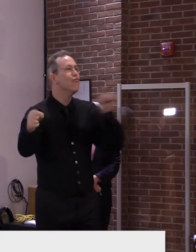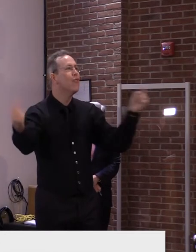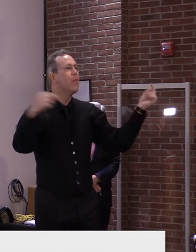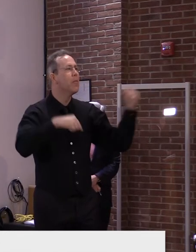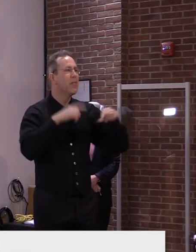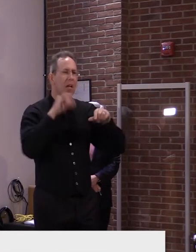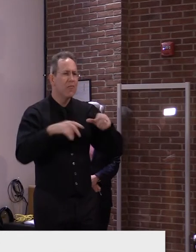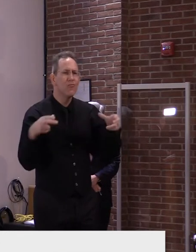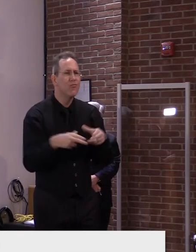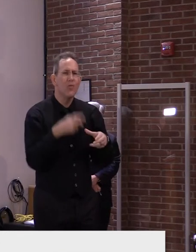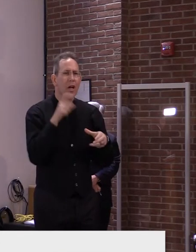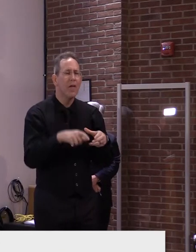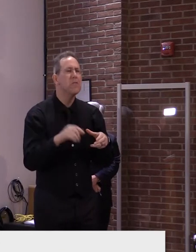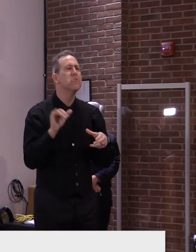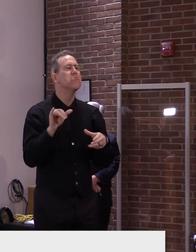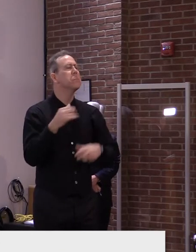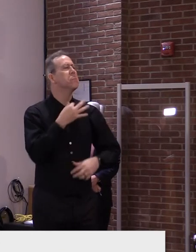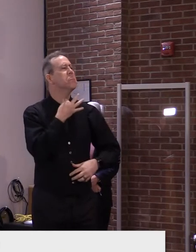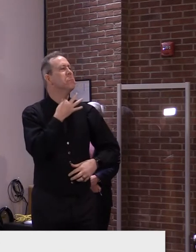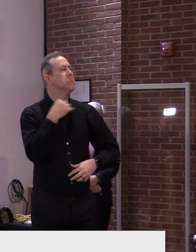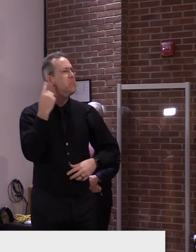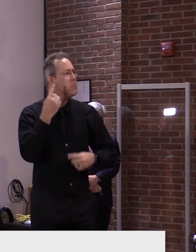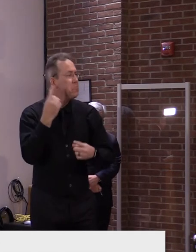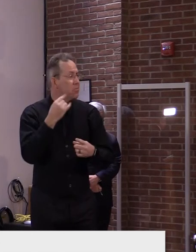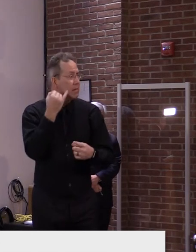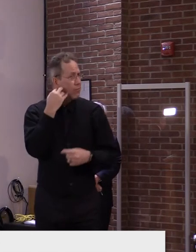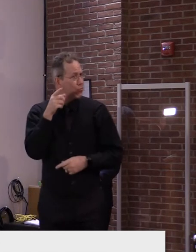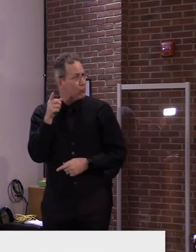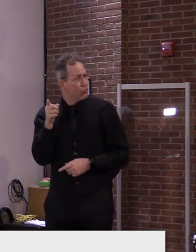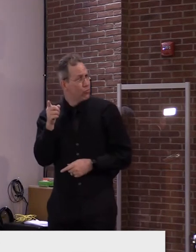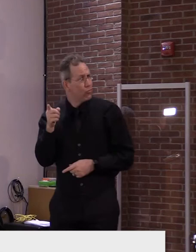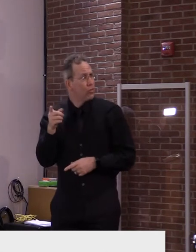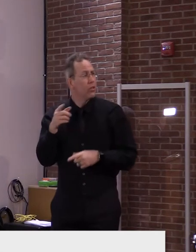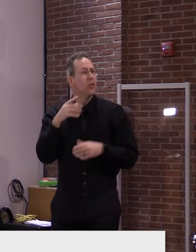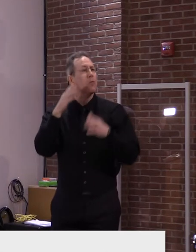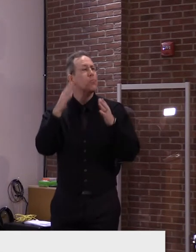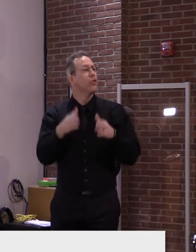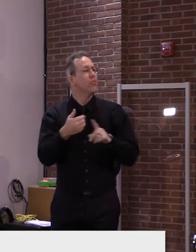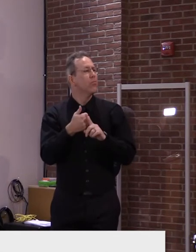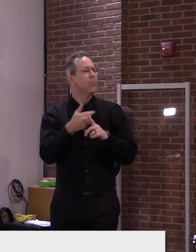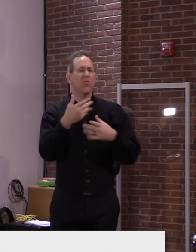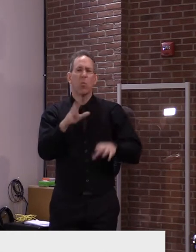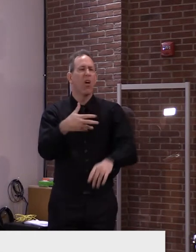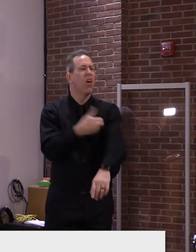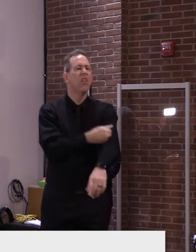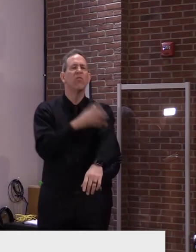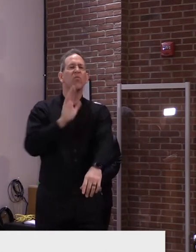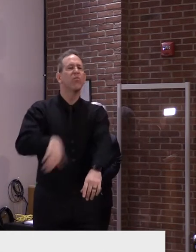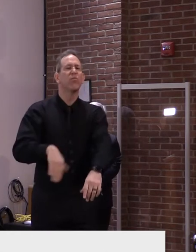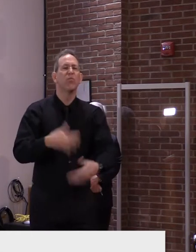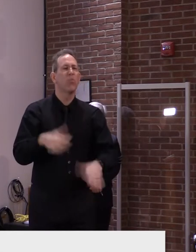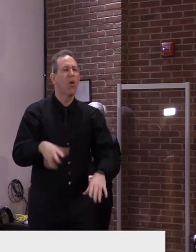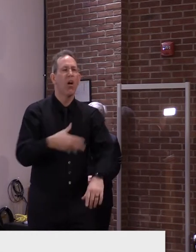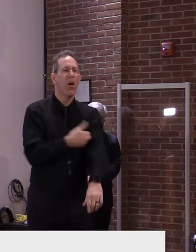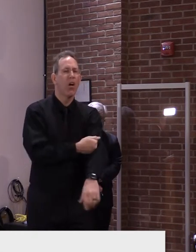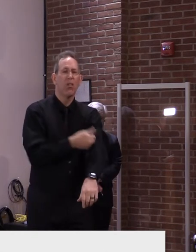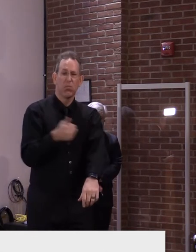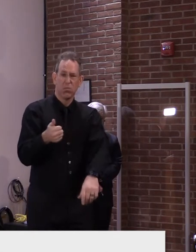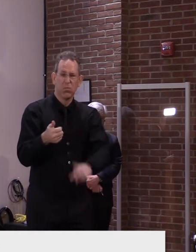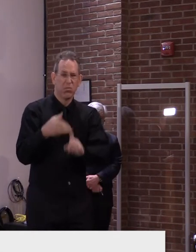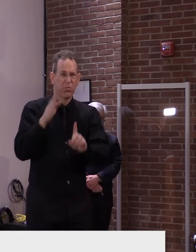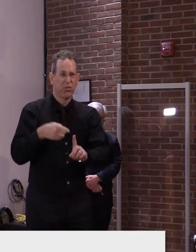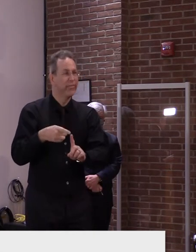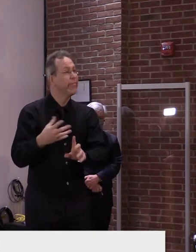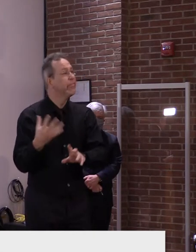Yesterday, a bill was introduced to prohibit loss of employment, educational access, and travel for non-vaccinated